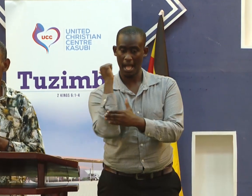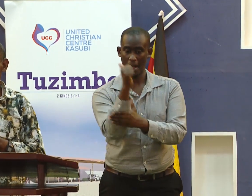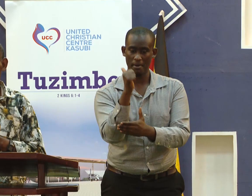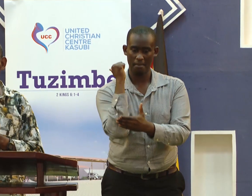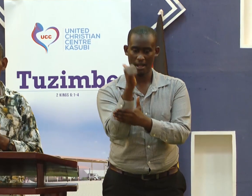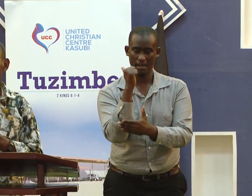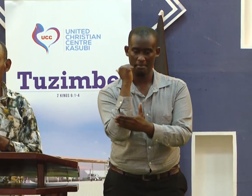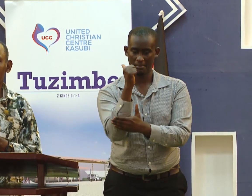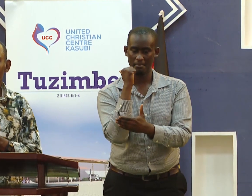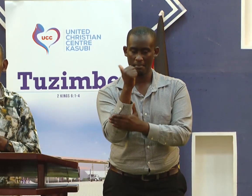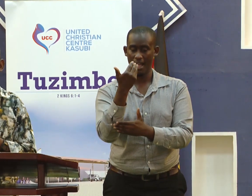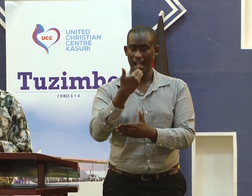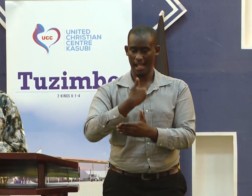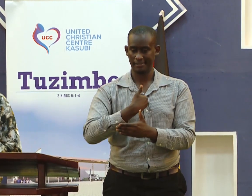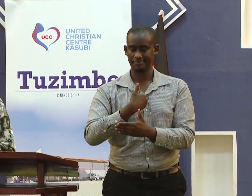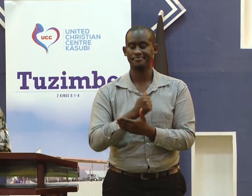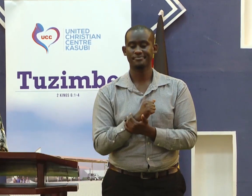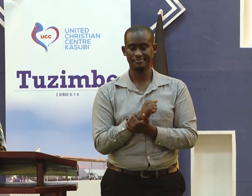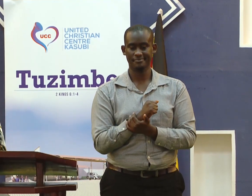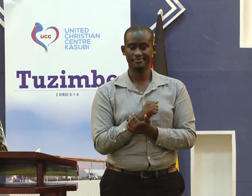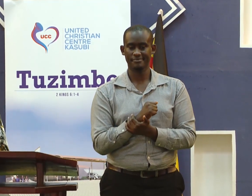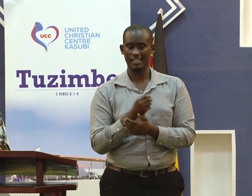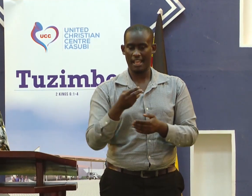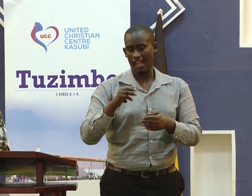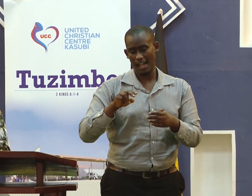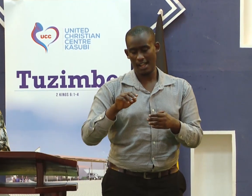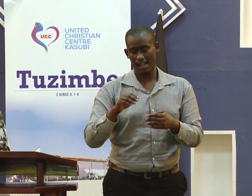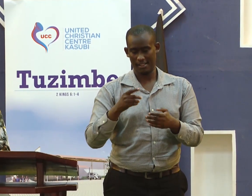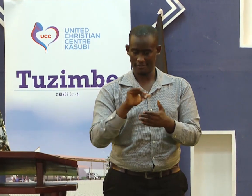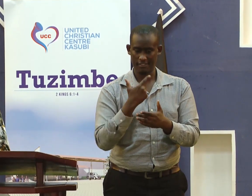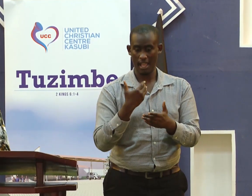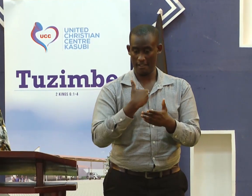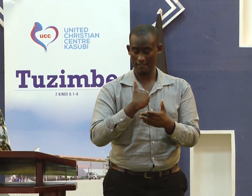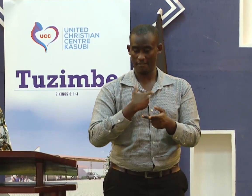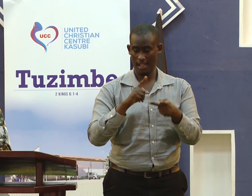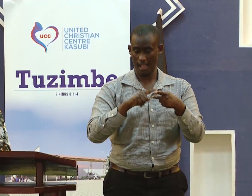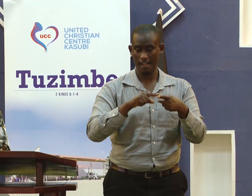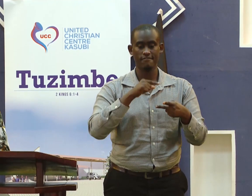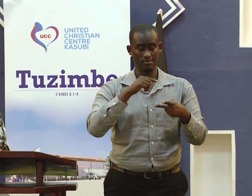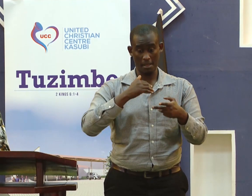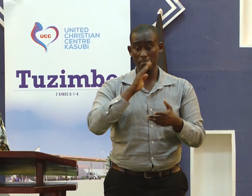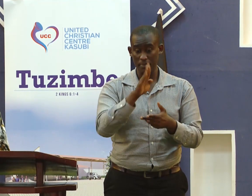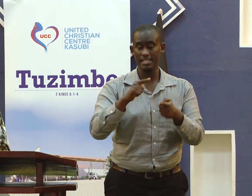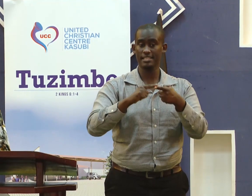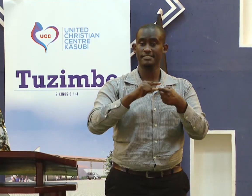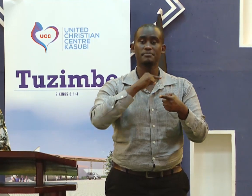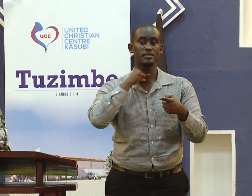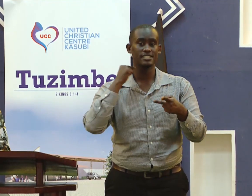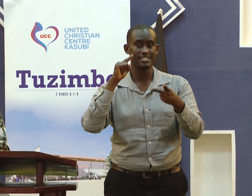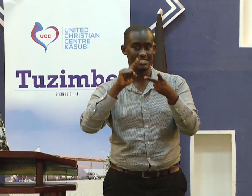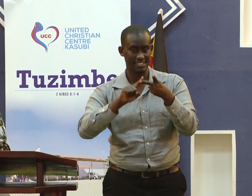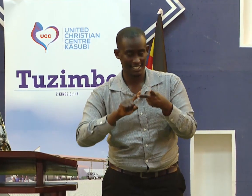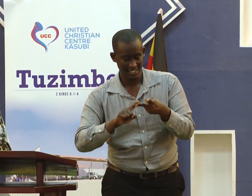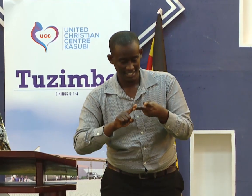You will talk about Abraham. But he was in three categories. He was a priest. A king.